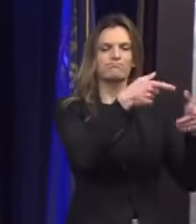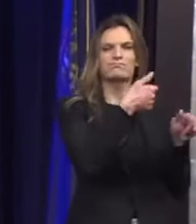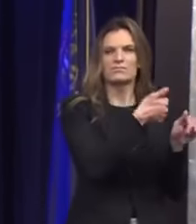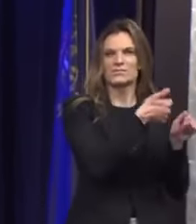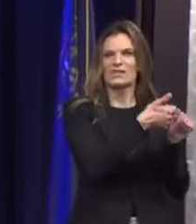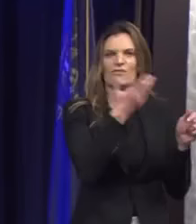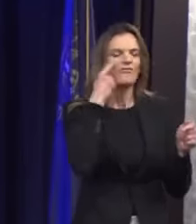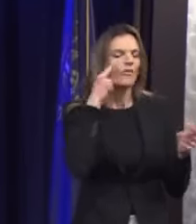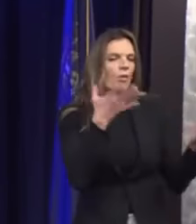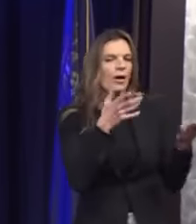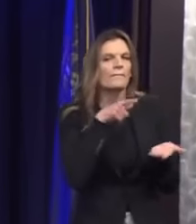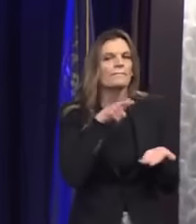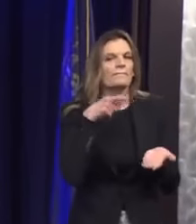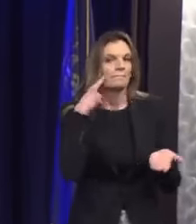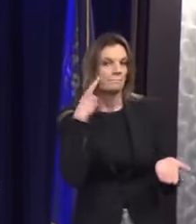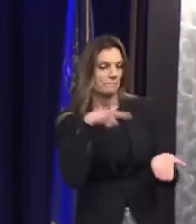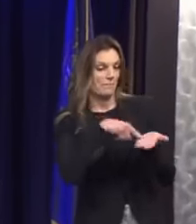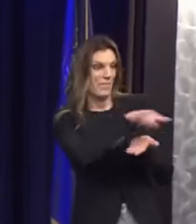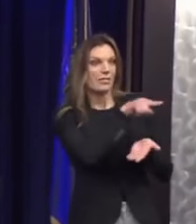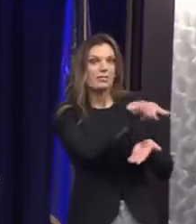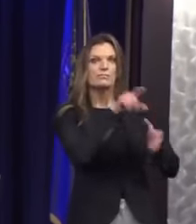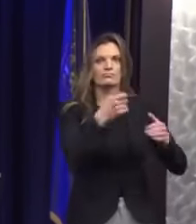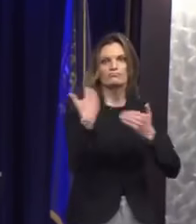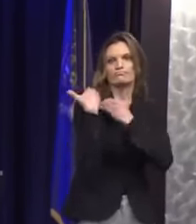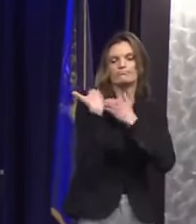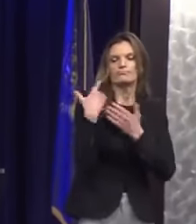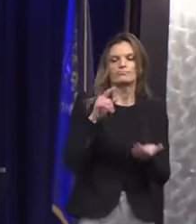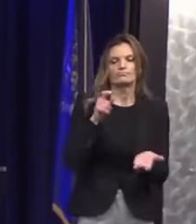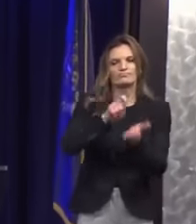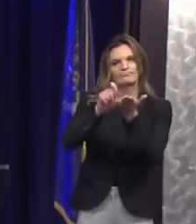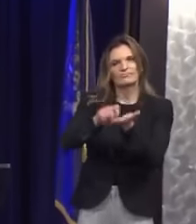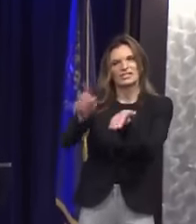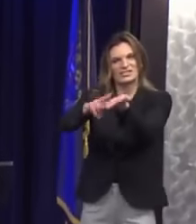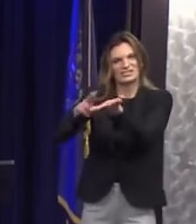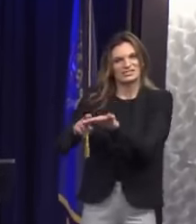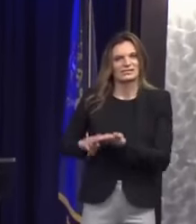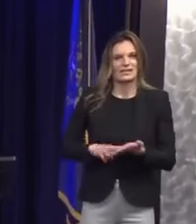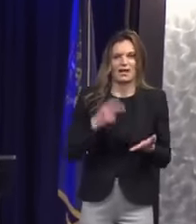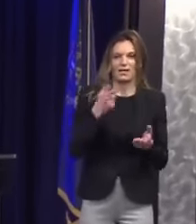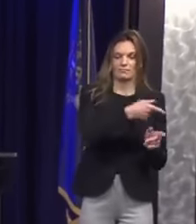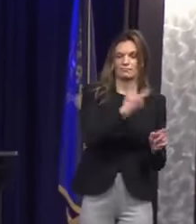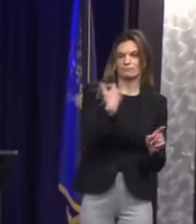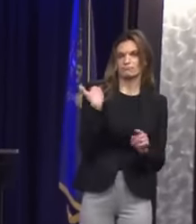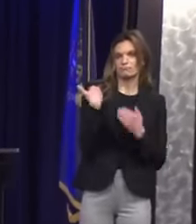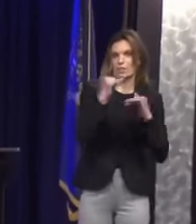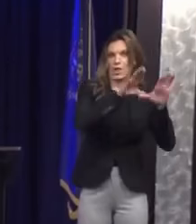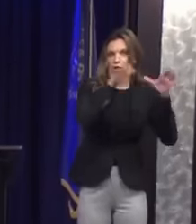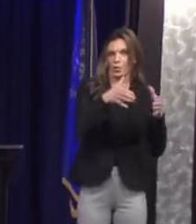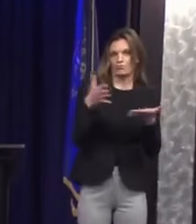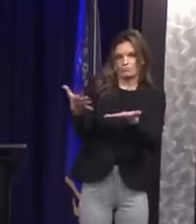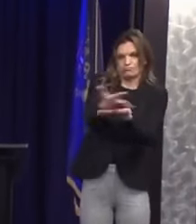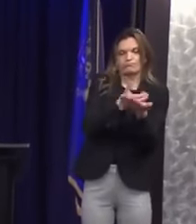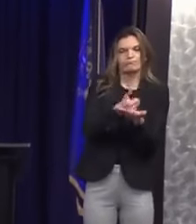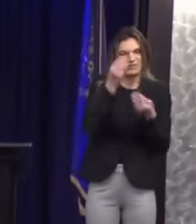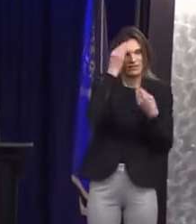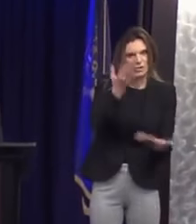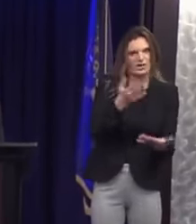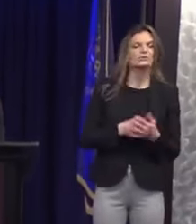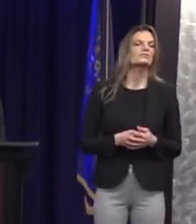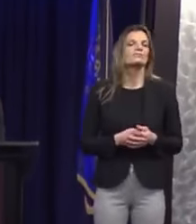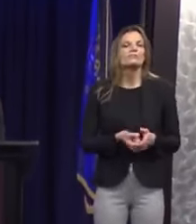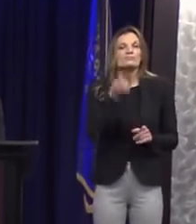ballot initiative commonly referred to as Unlock Michigan. A well-informed public is